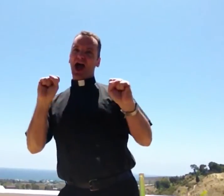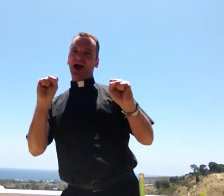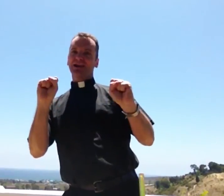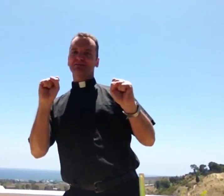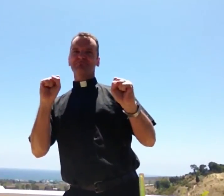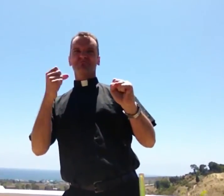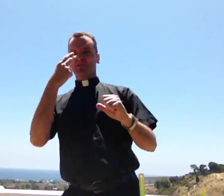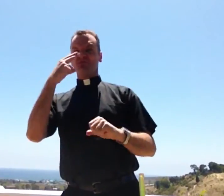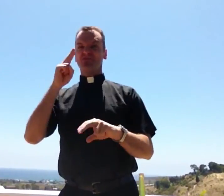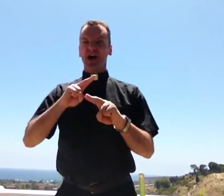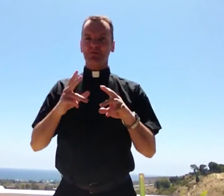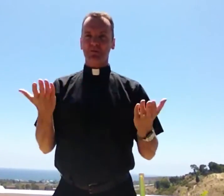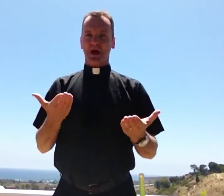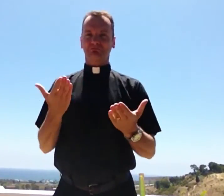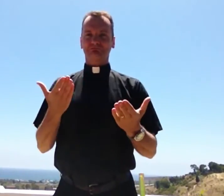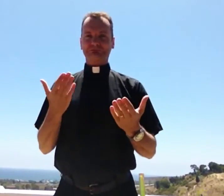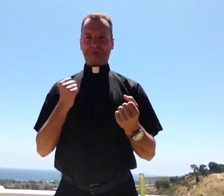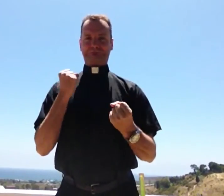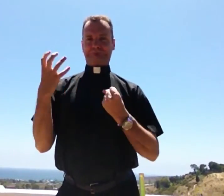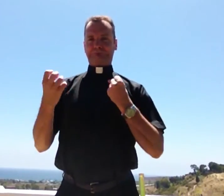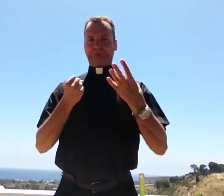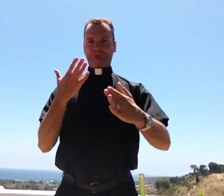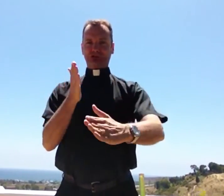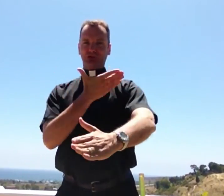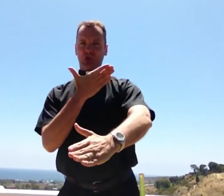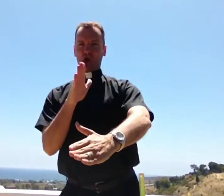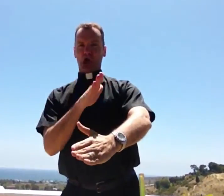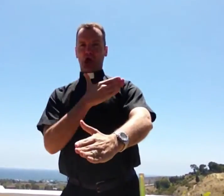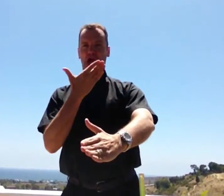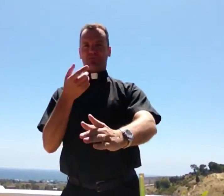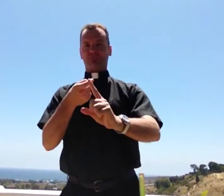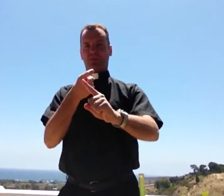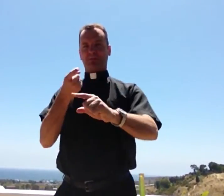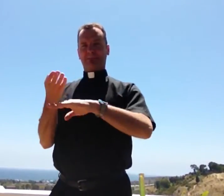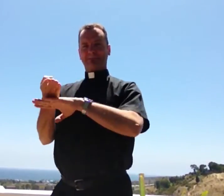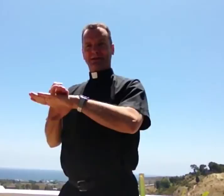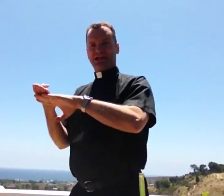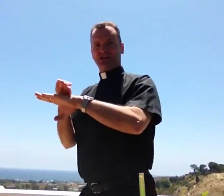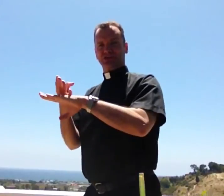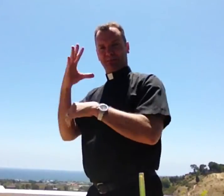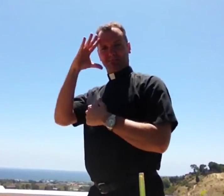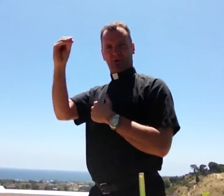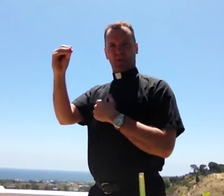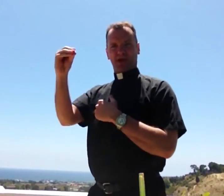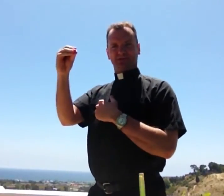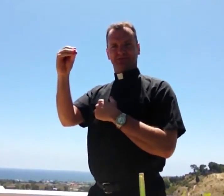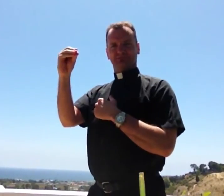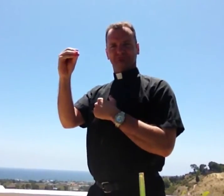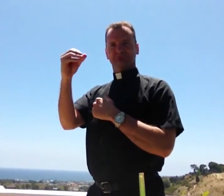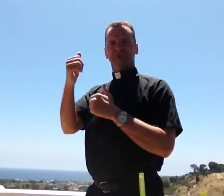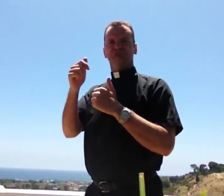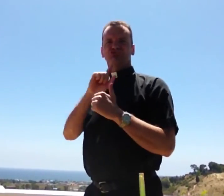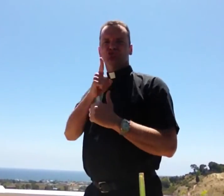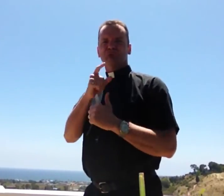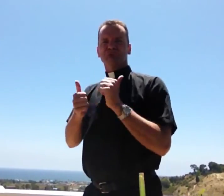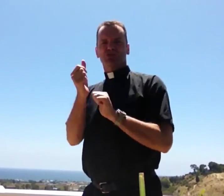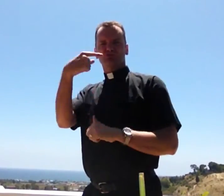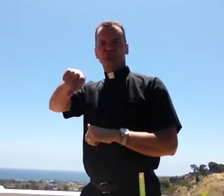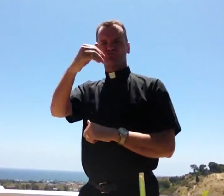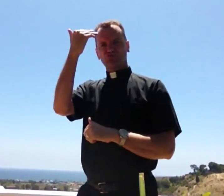Now I wanted to try, just for fun, to sign a song from the band The Beach